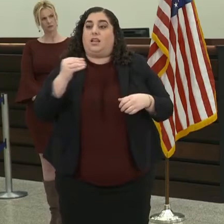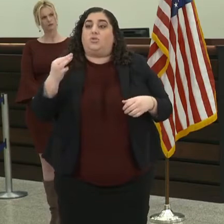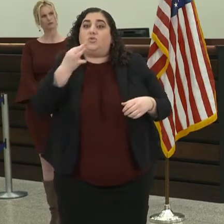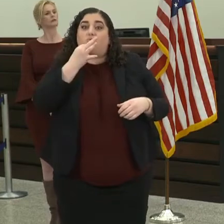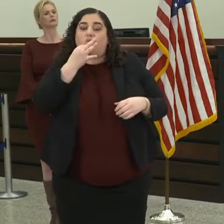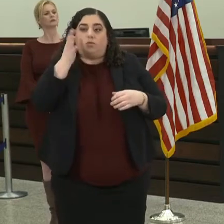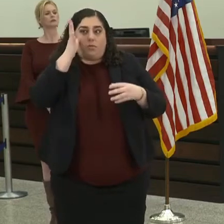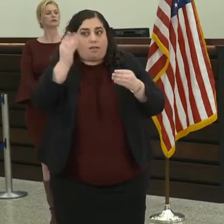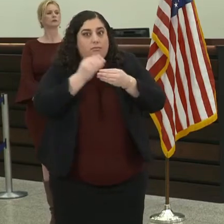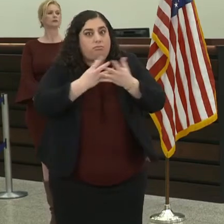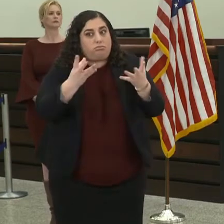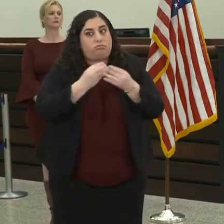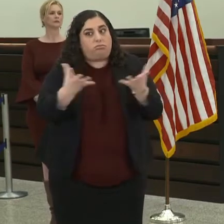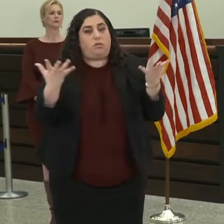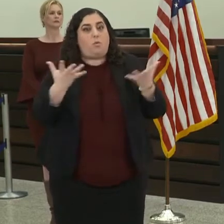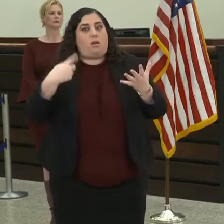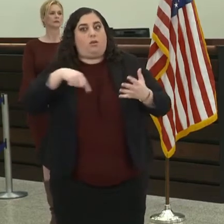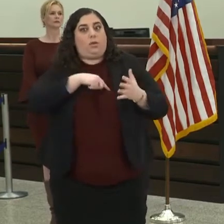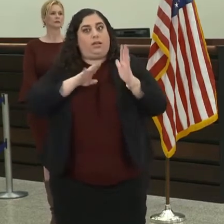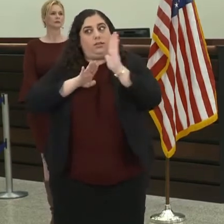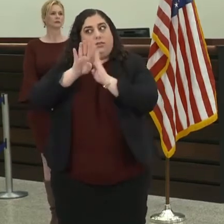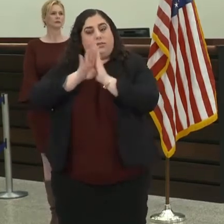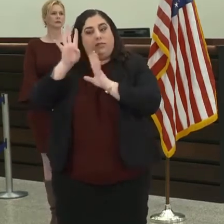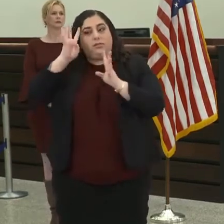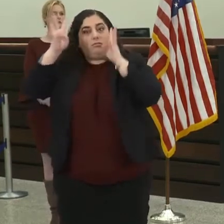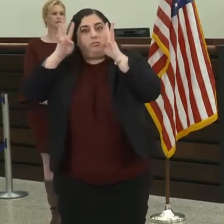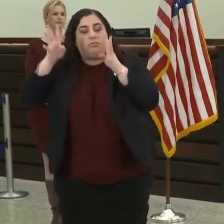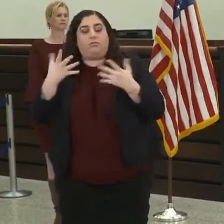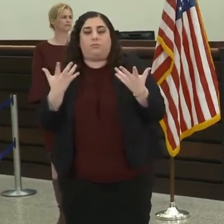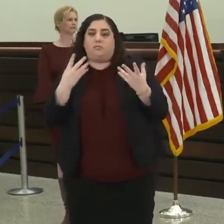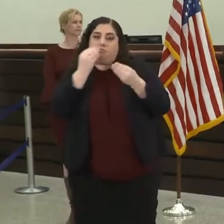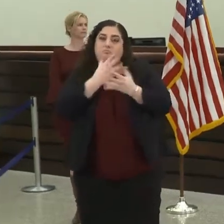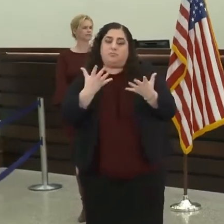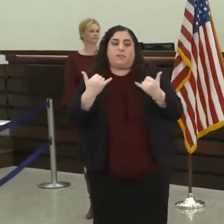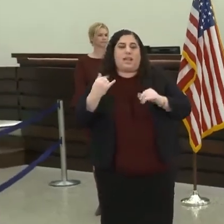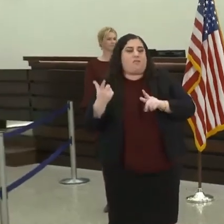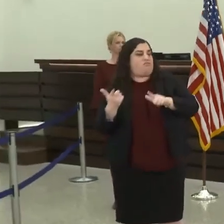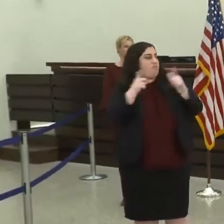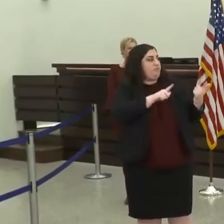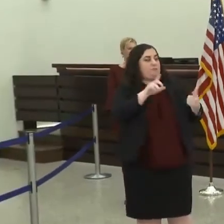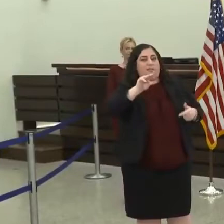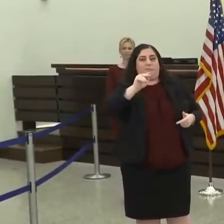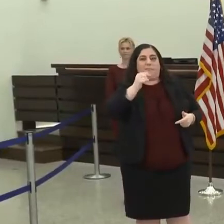Thanks for your time and I'll turn the time back over to the mayor. Thank you.